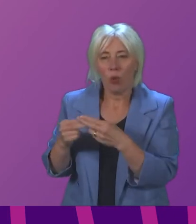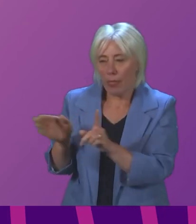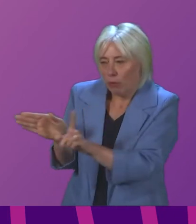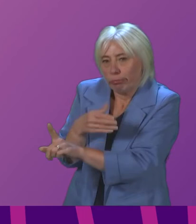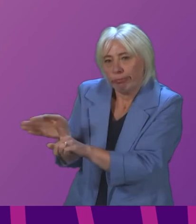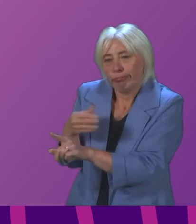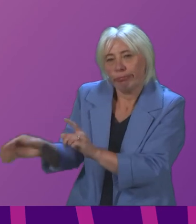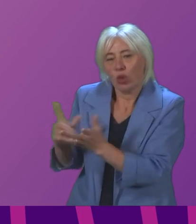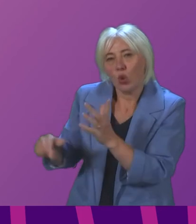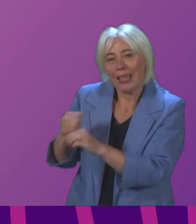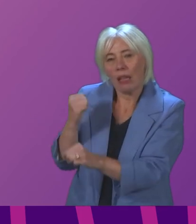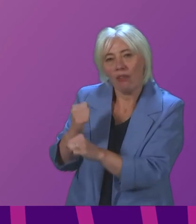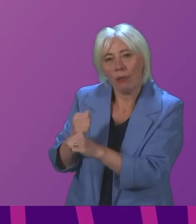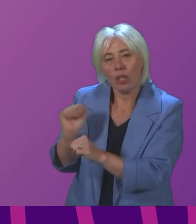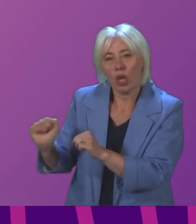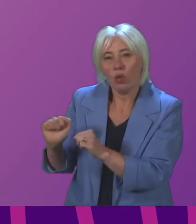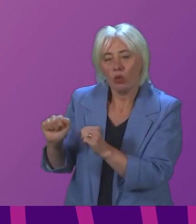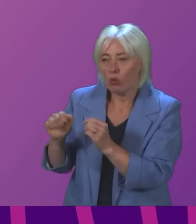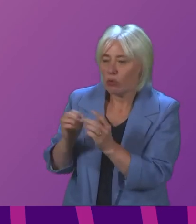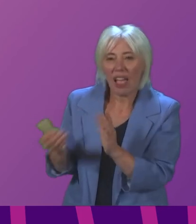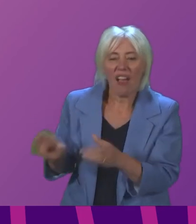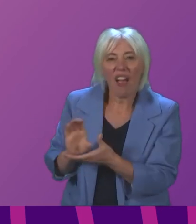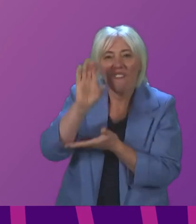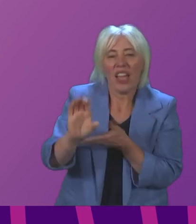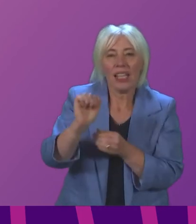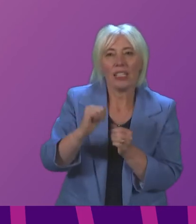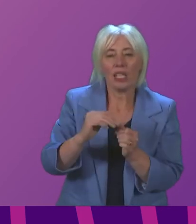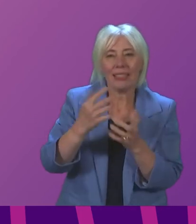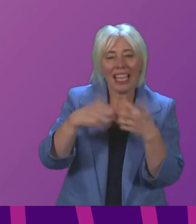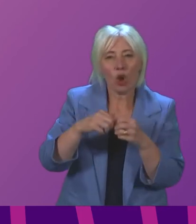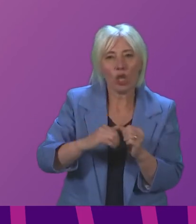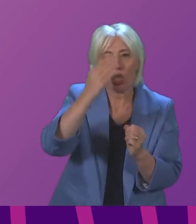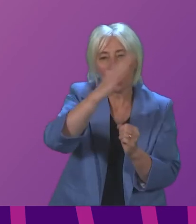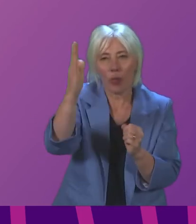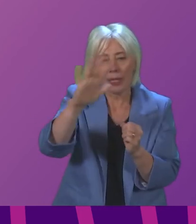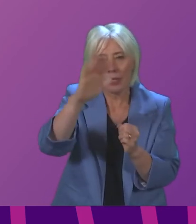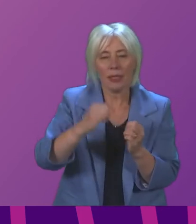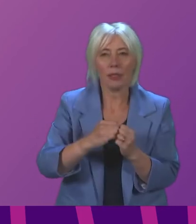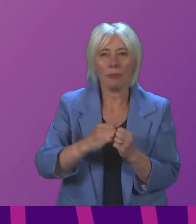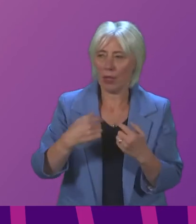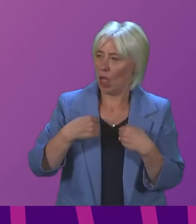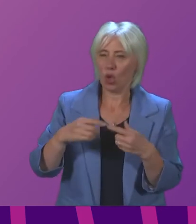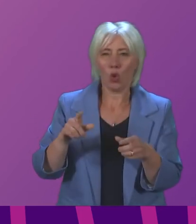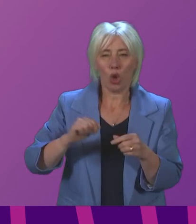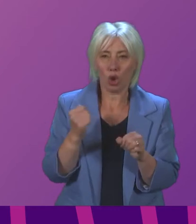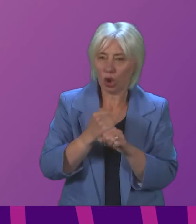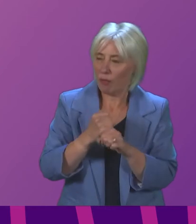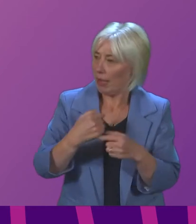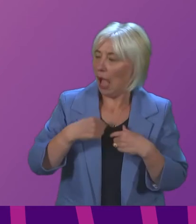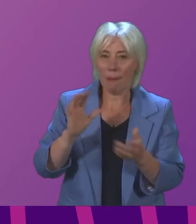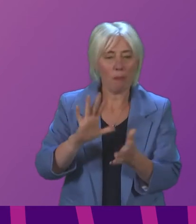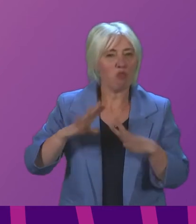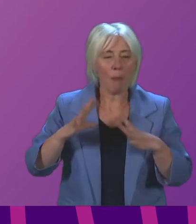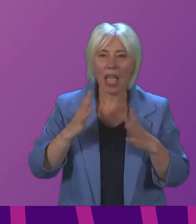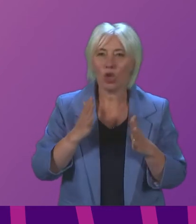government to invest in the technology in the northeast of Scotland our country and my region needs a Scottish government prepared to knock any door no